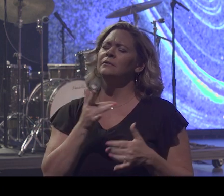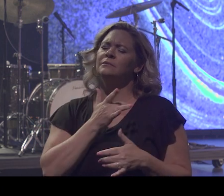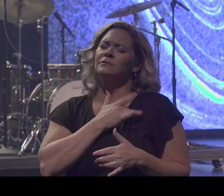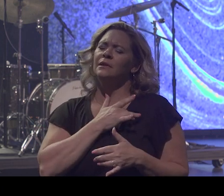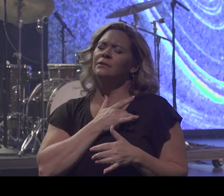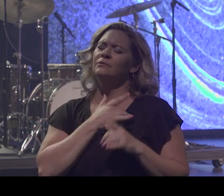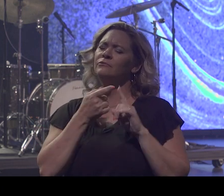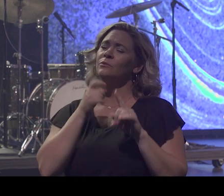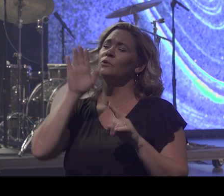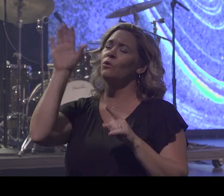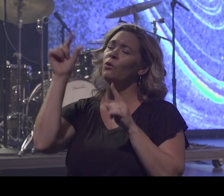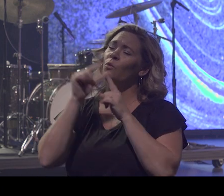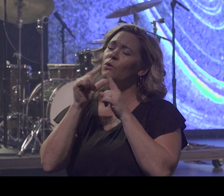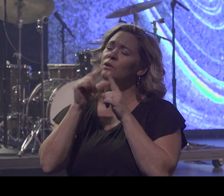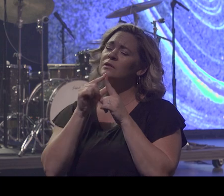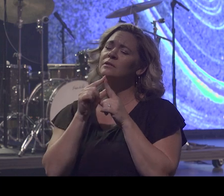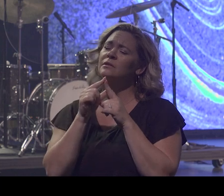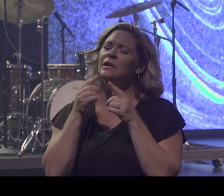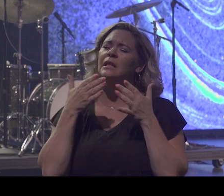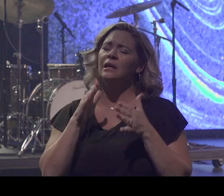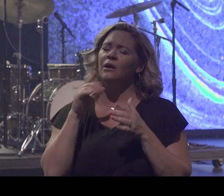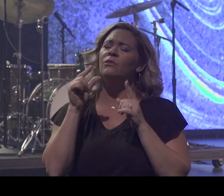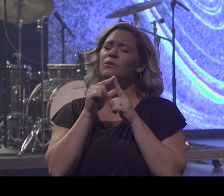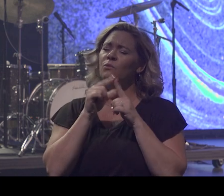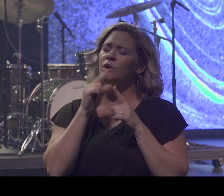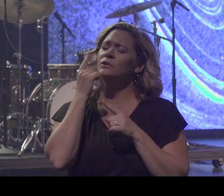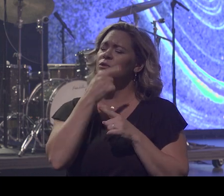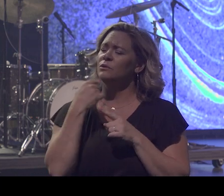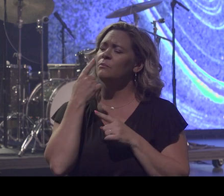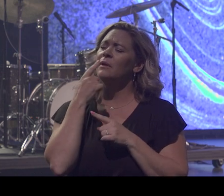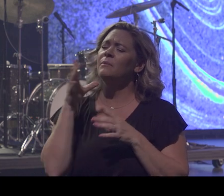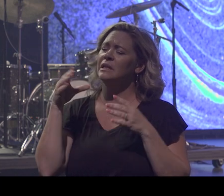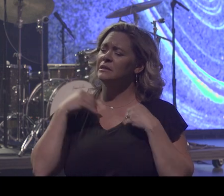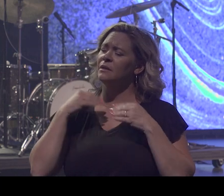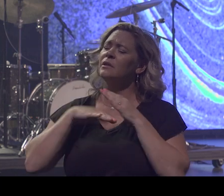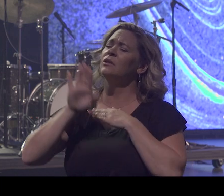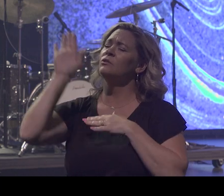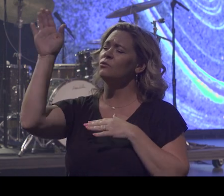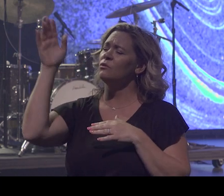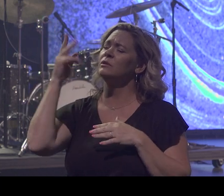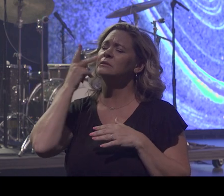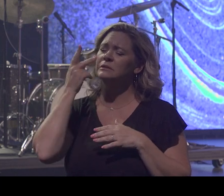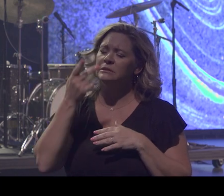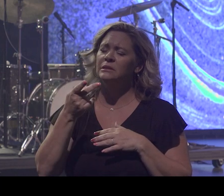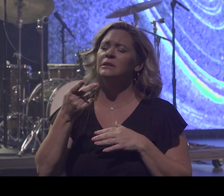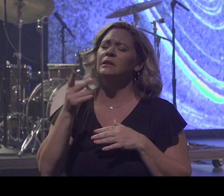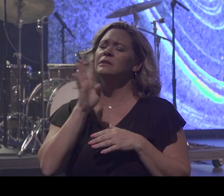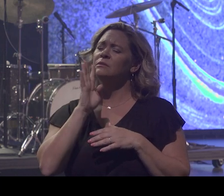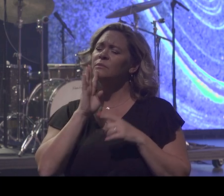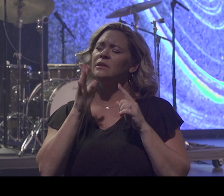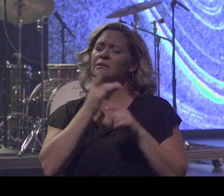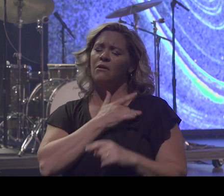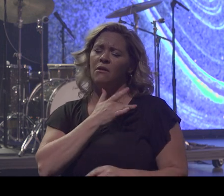Let the words of my mouth be accepted in your sight, Father, and let it speak to the hearts of the people today.